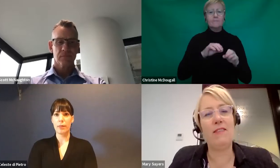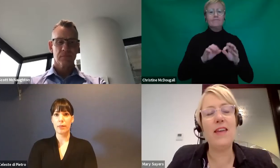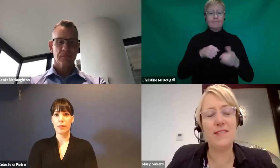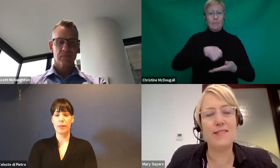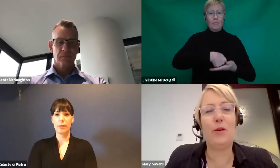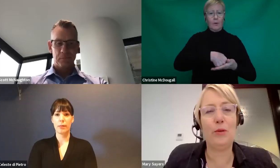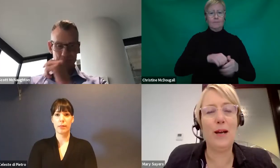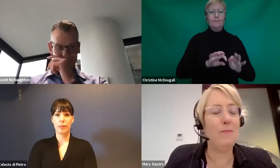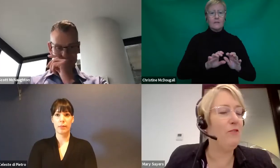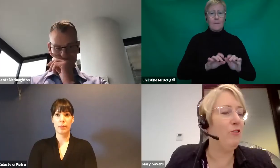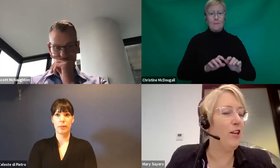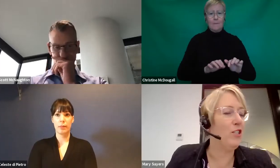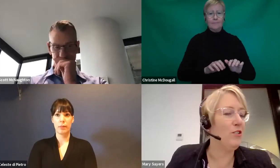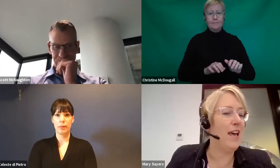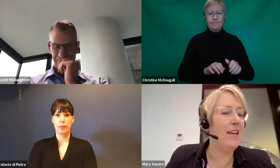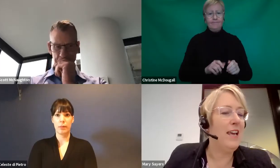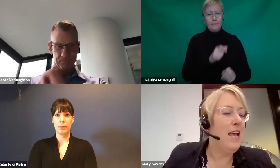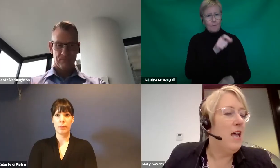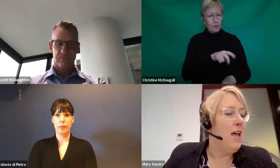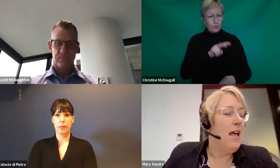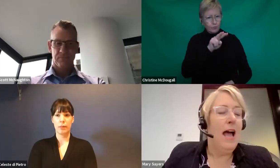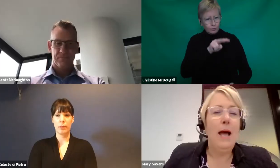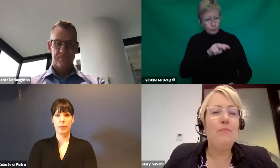moderating that. So feel free to do that.